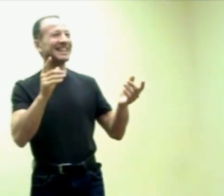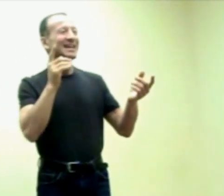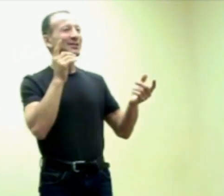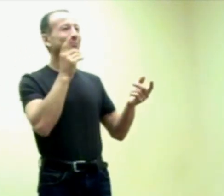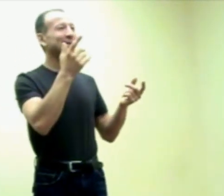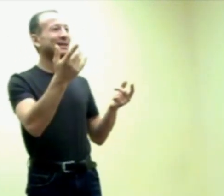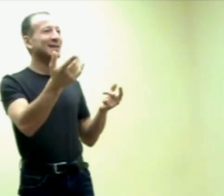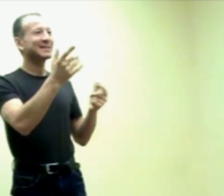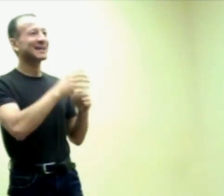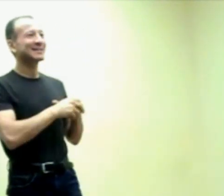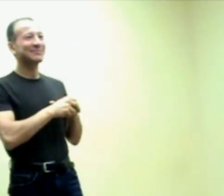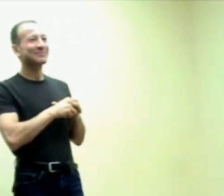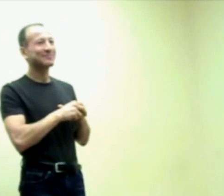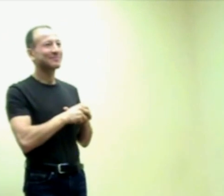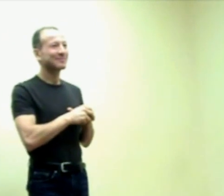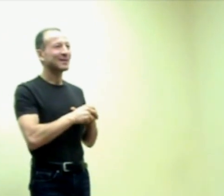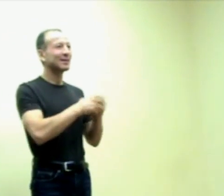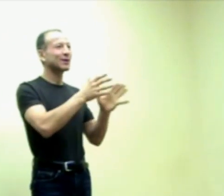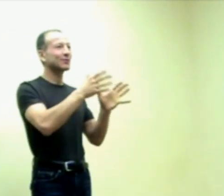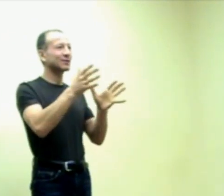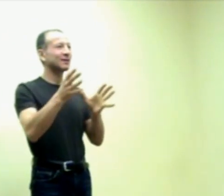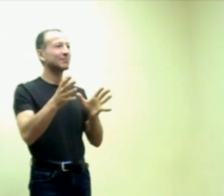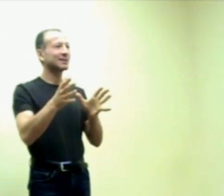So, what the kid does next? Any irregular development?